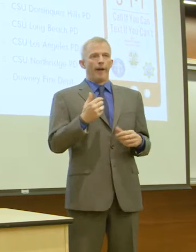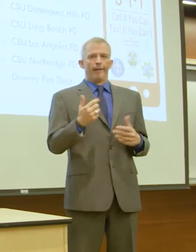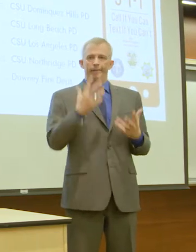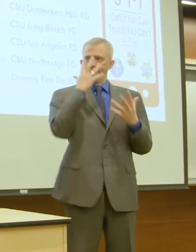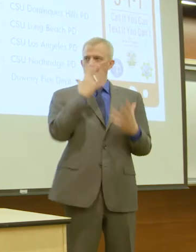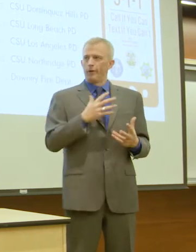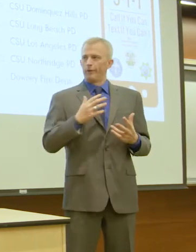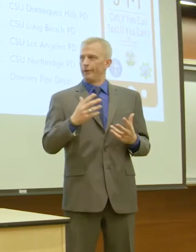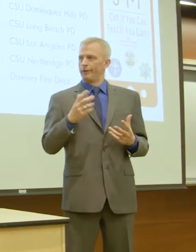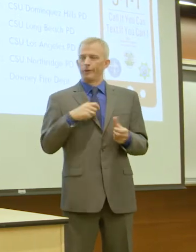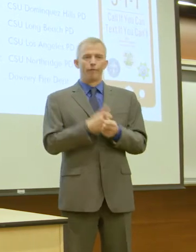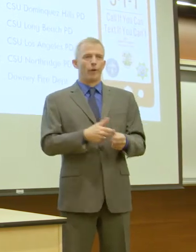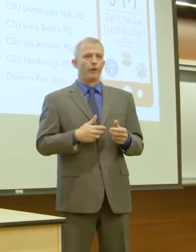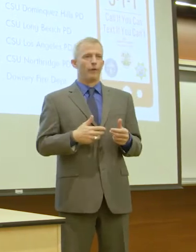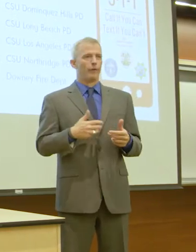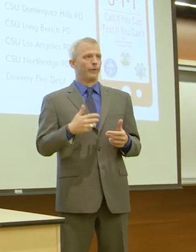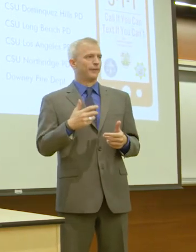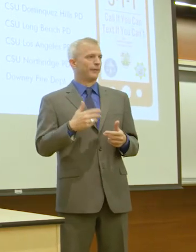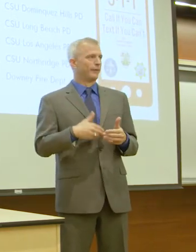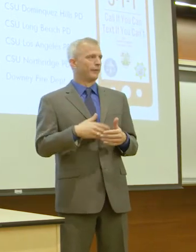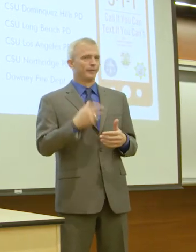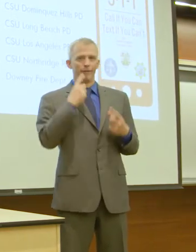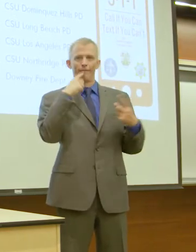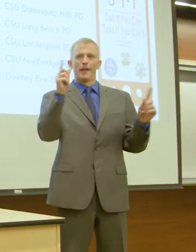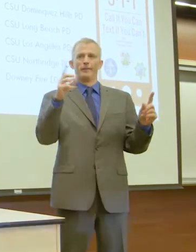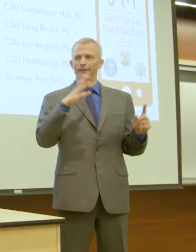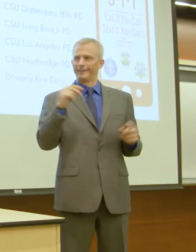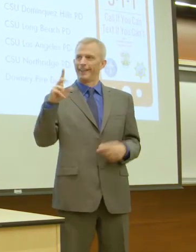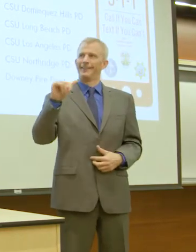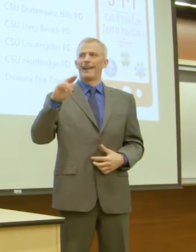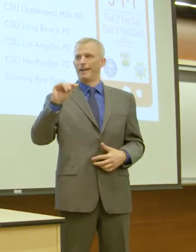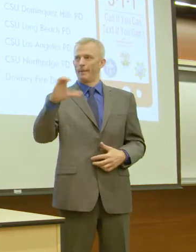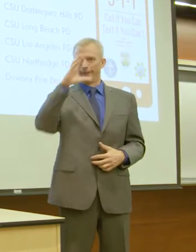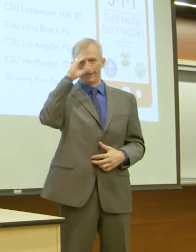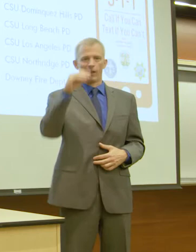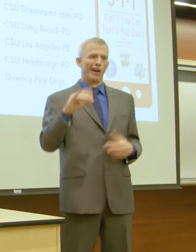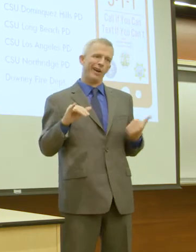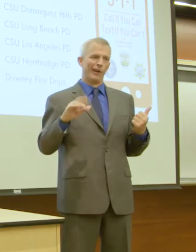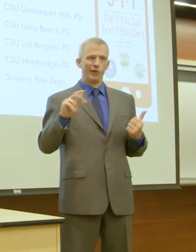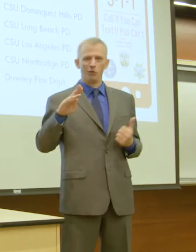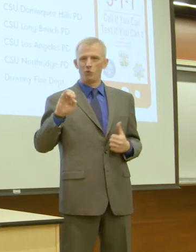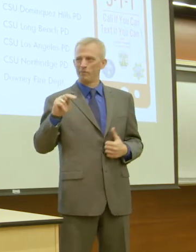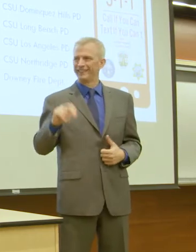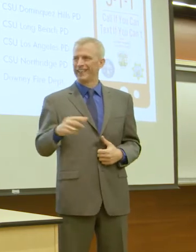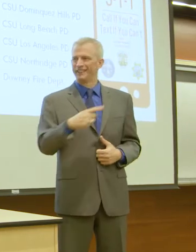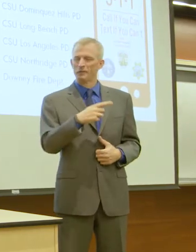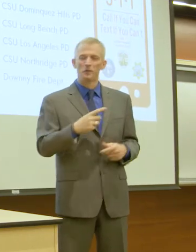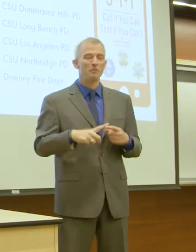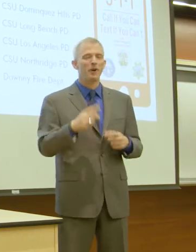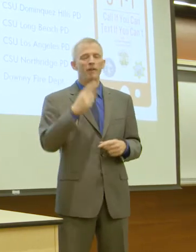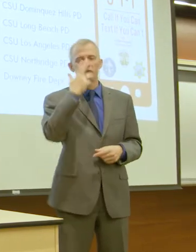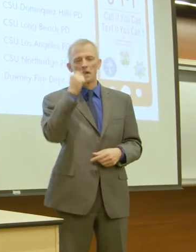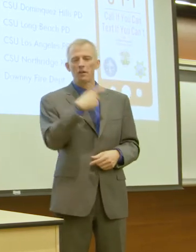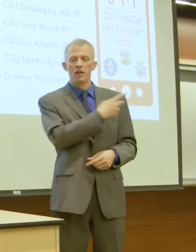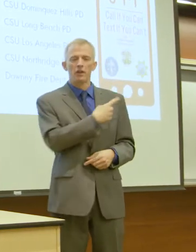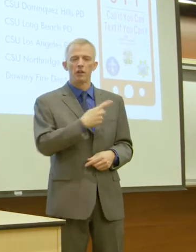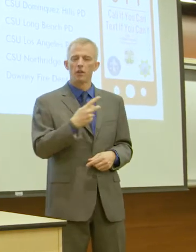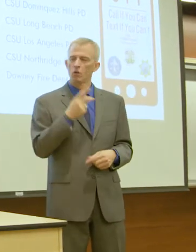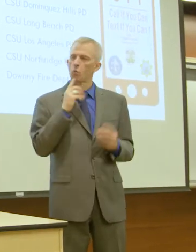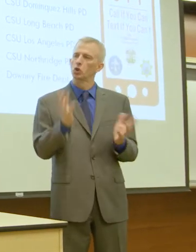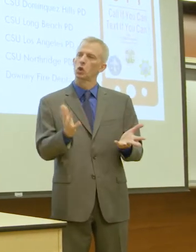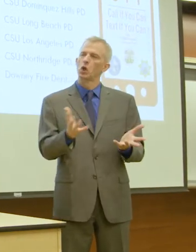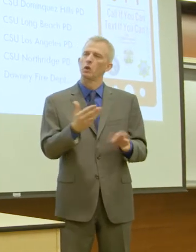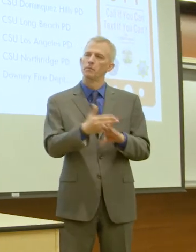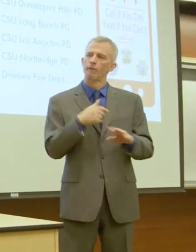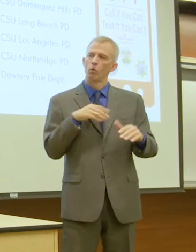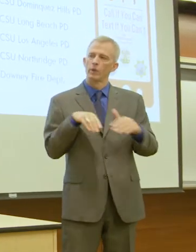in the room and one of the most dynamic guys we could possibly have here, Josh Rubenstein. But, you know, it's funny, Josh and I were talking before we actually came